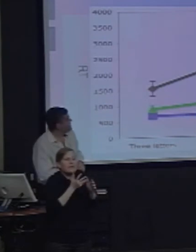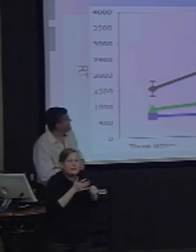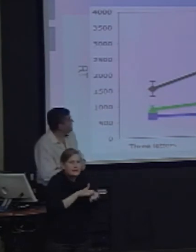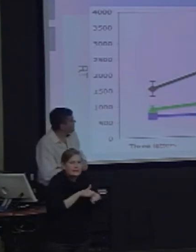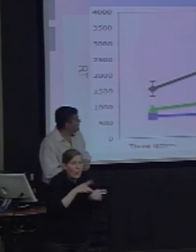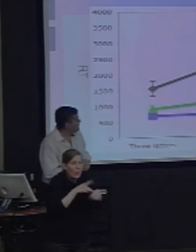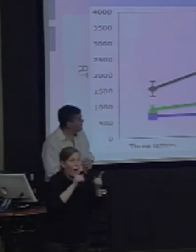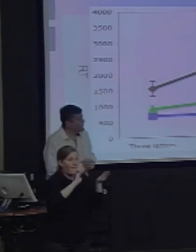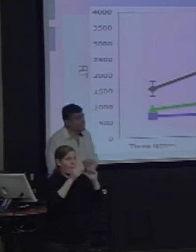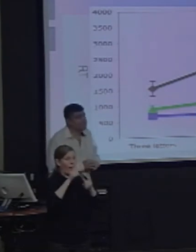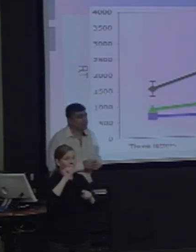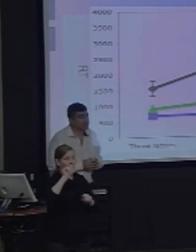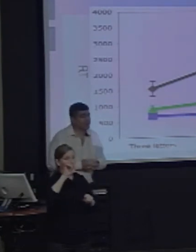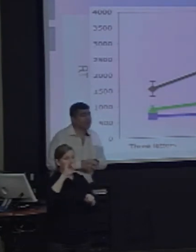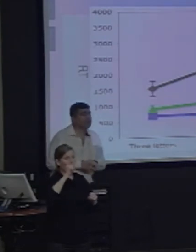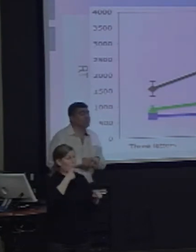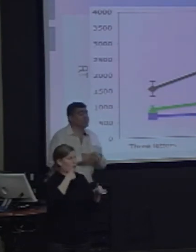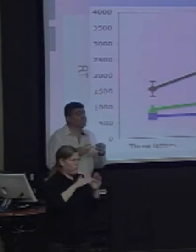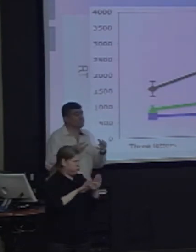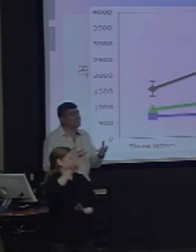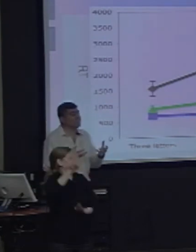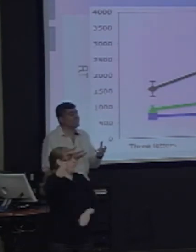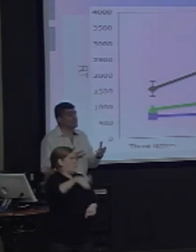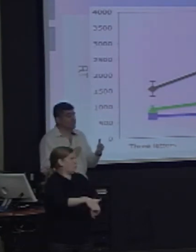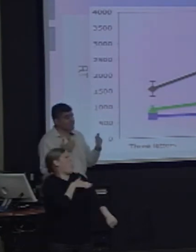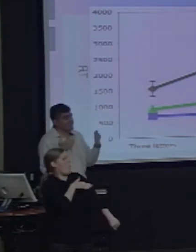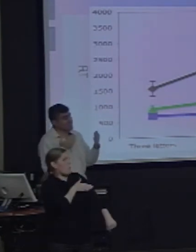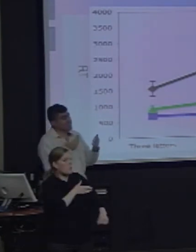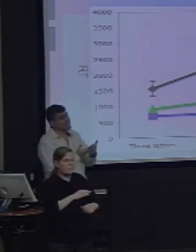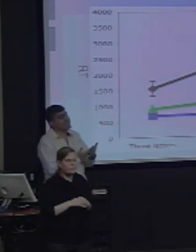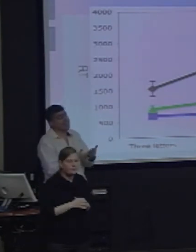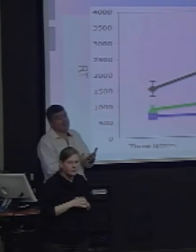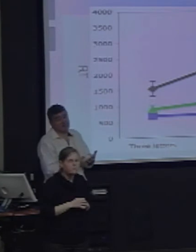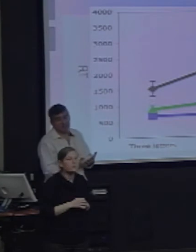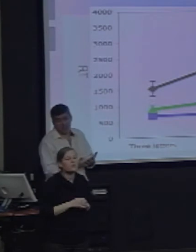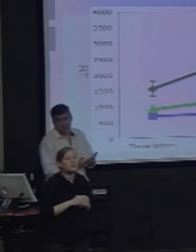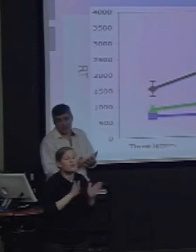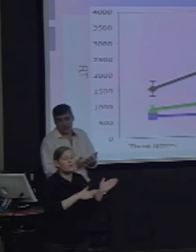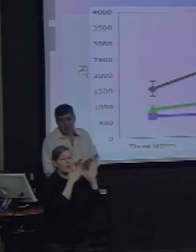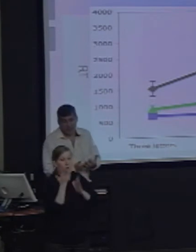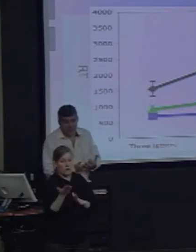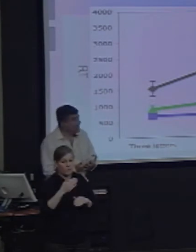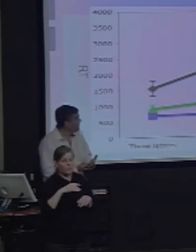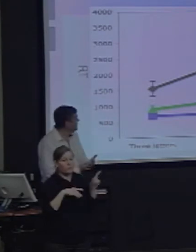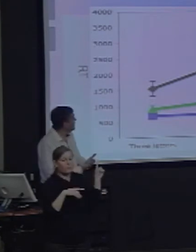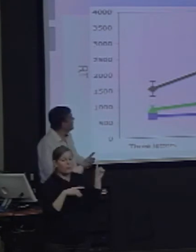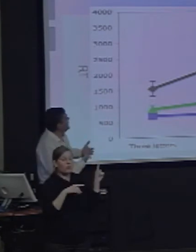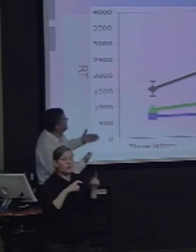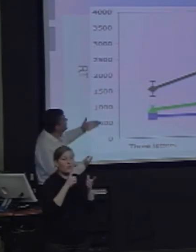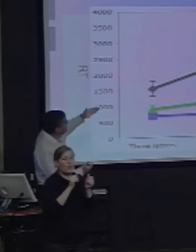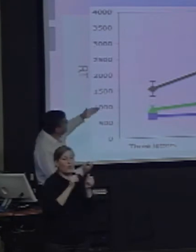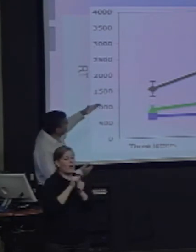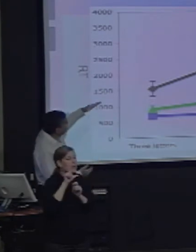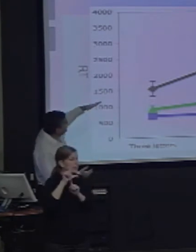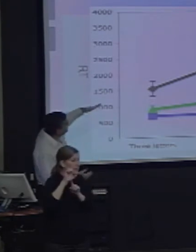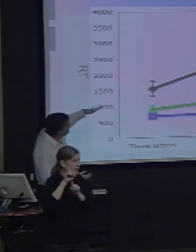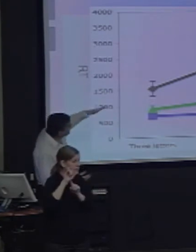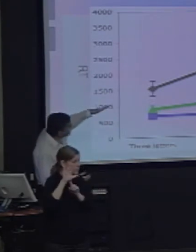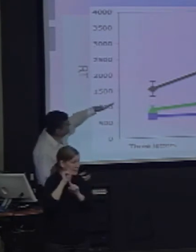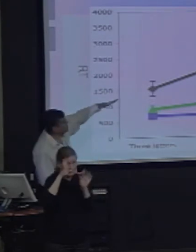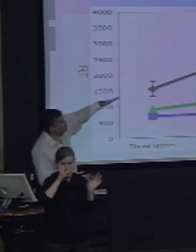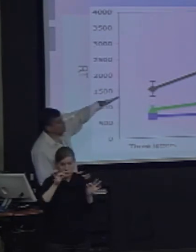This is even clearer if we look at lexical decision, that is to say, deciding if a letter string is a word or not. Again,